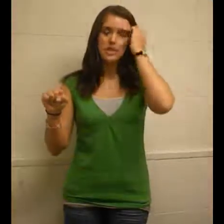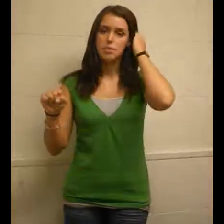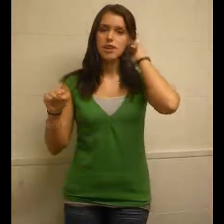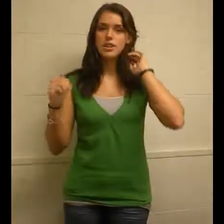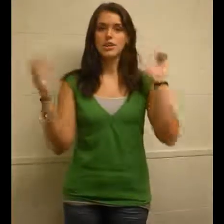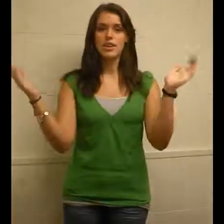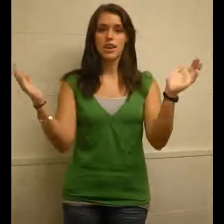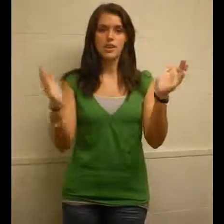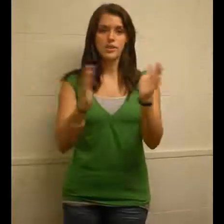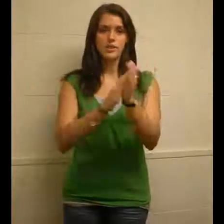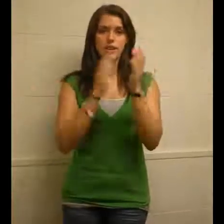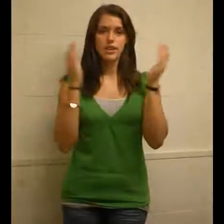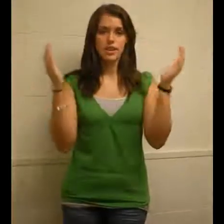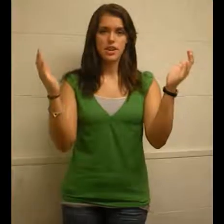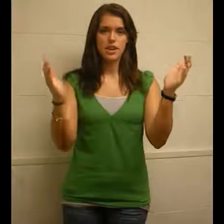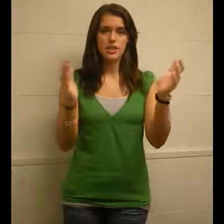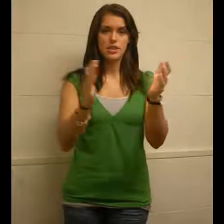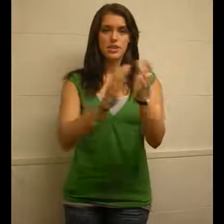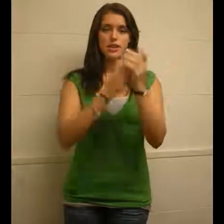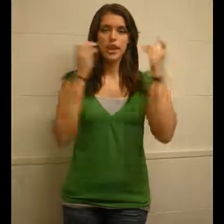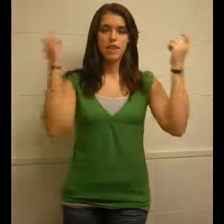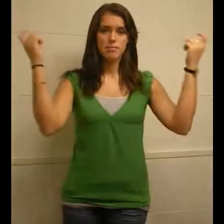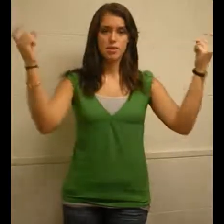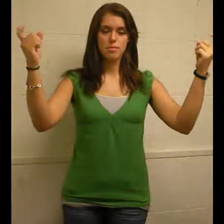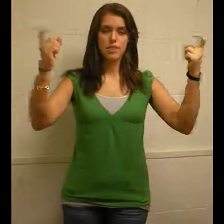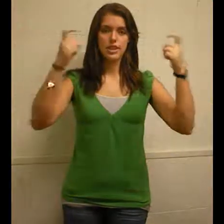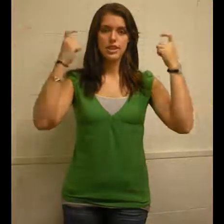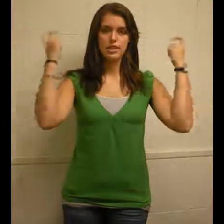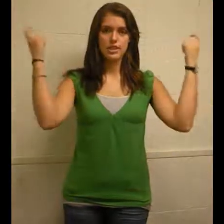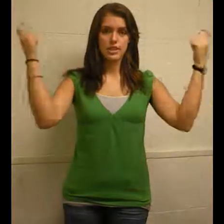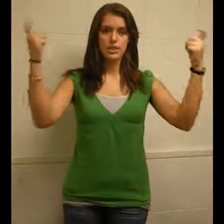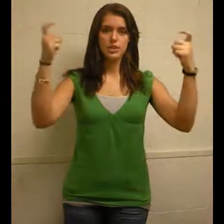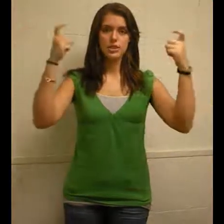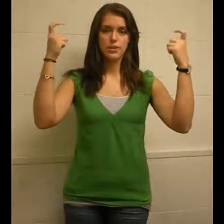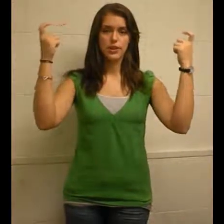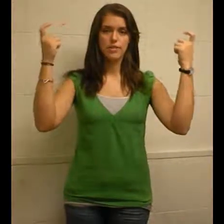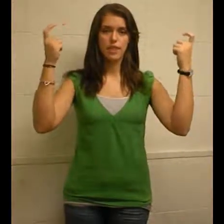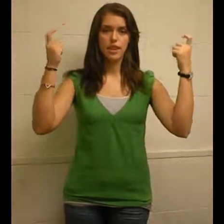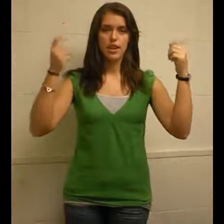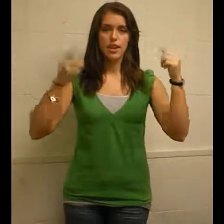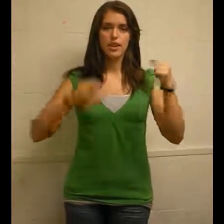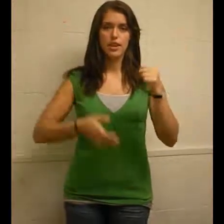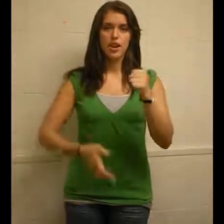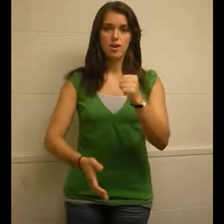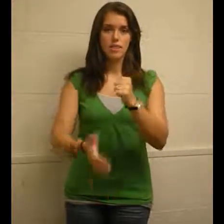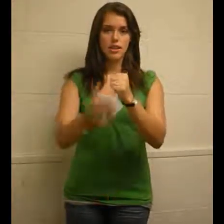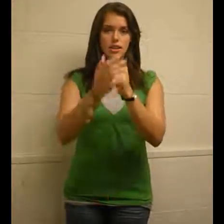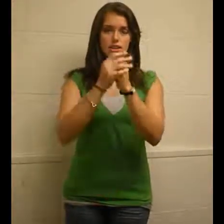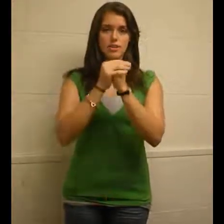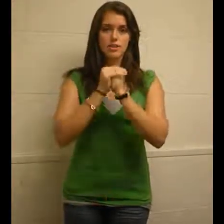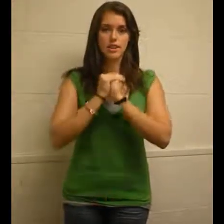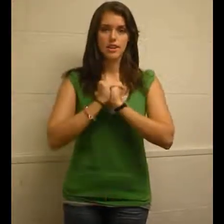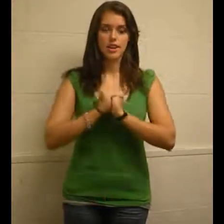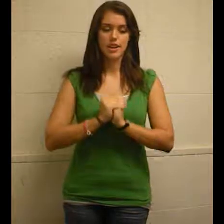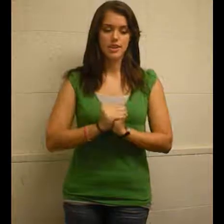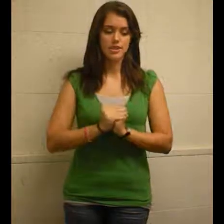last part is the Alleluia. So you clap, you praise, and glory. And then Amen, you take your hand,